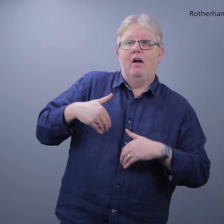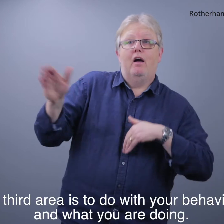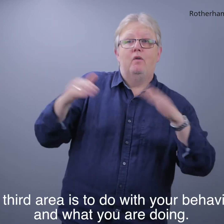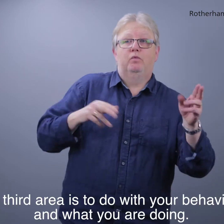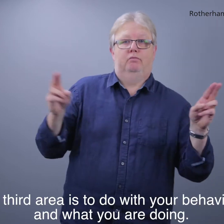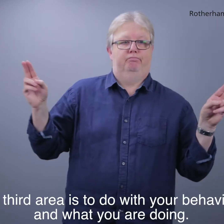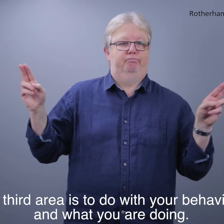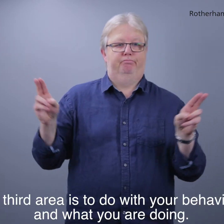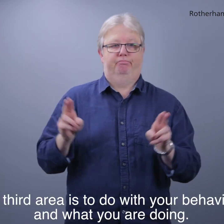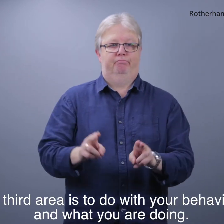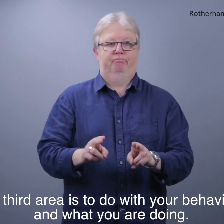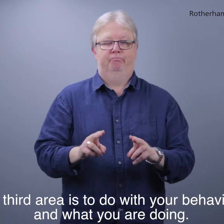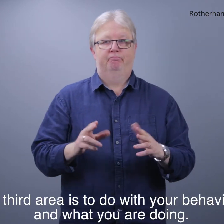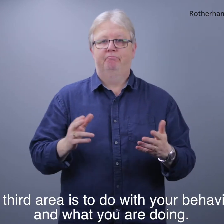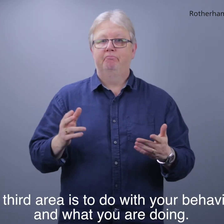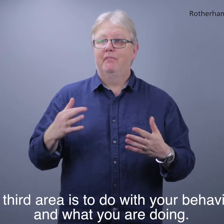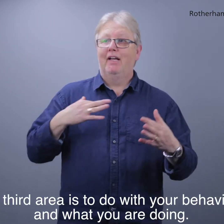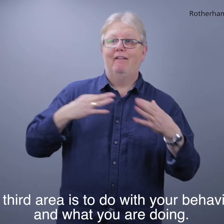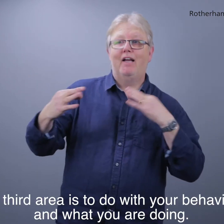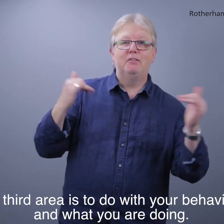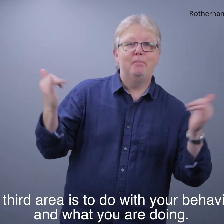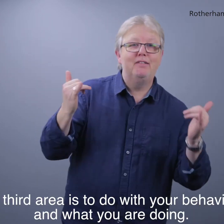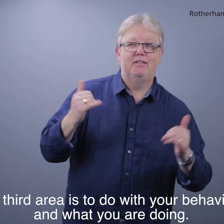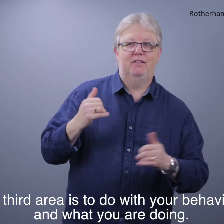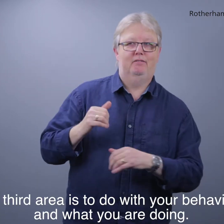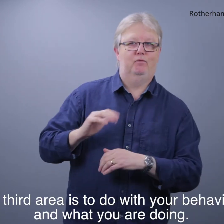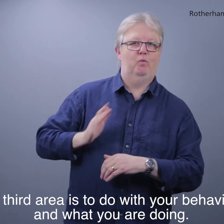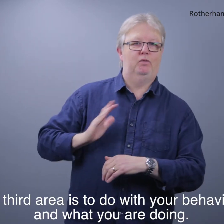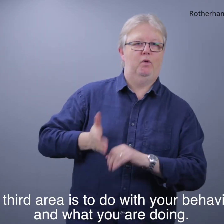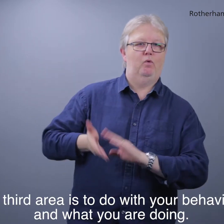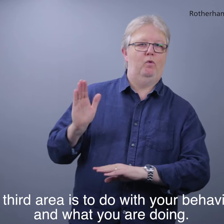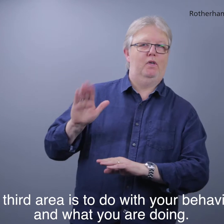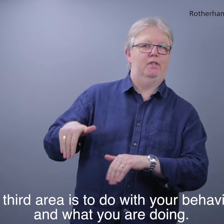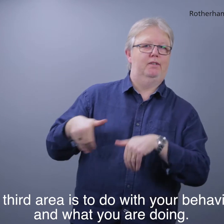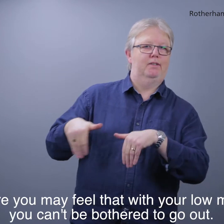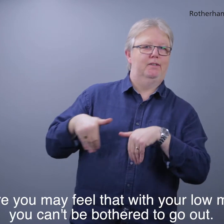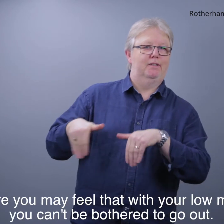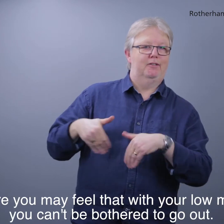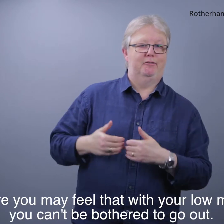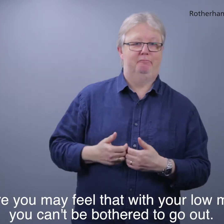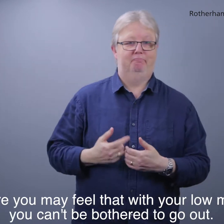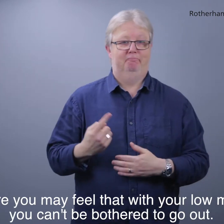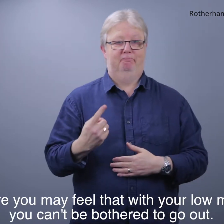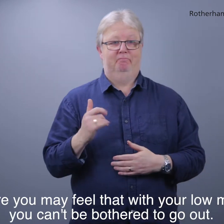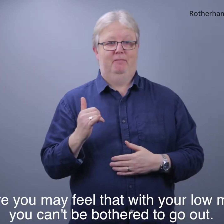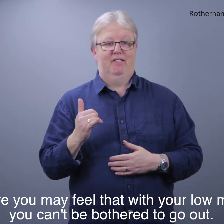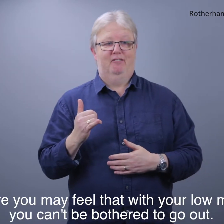The third area is to do with your behaviour and what you are doing, where you may feel that with your low mood, you